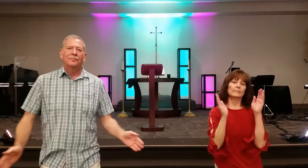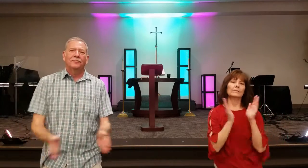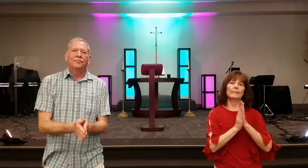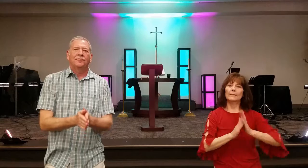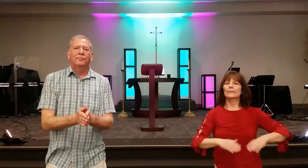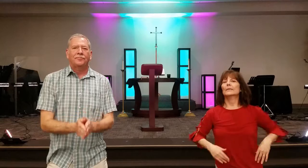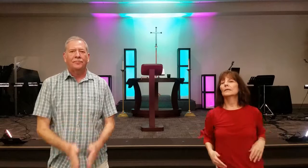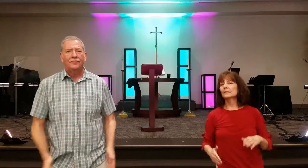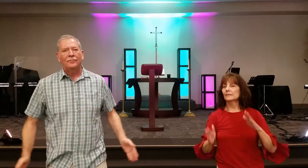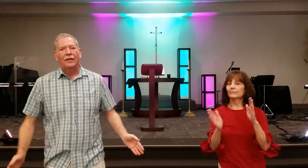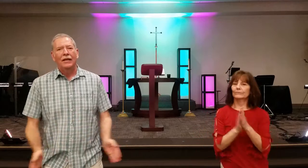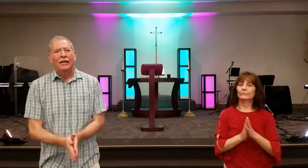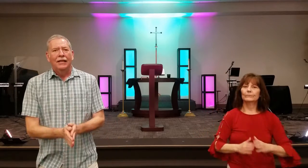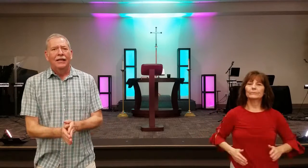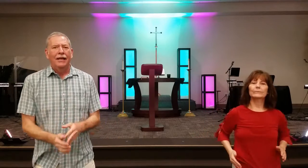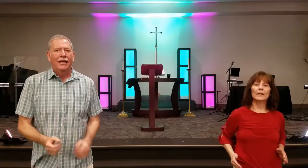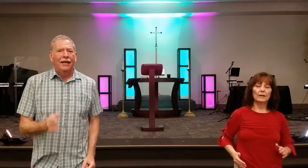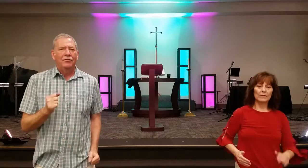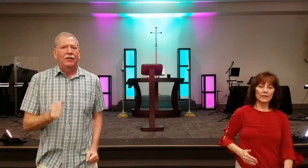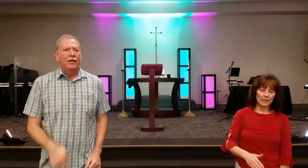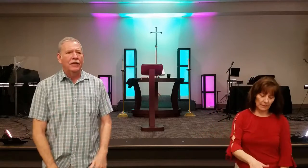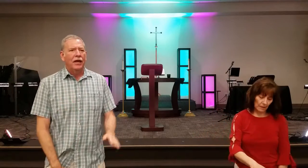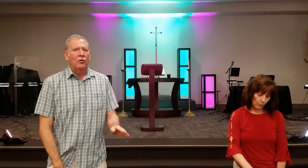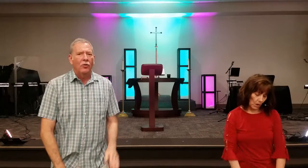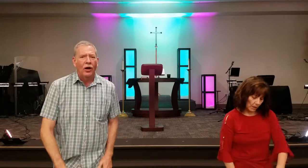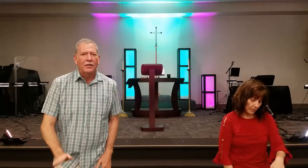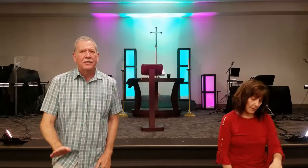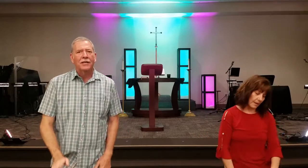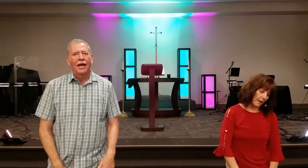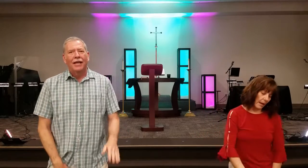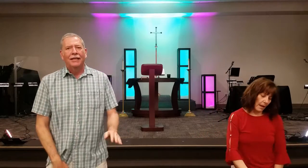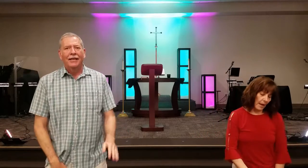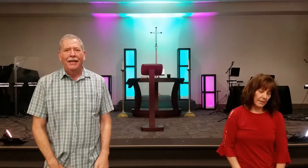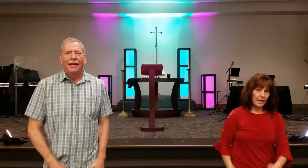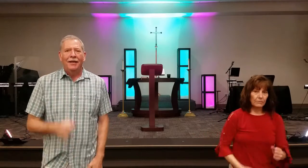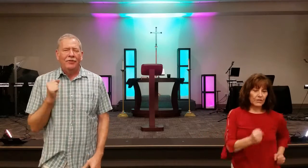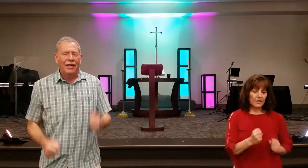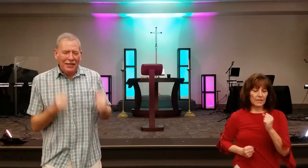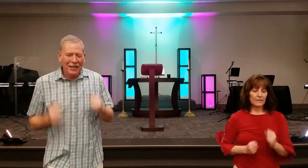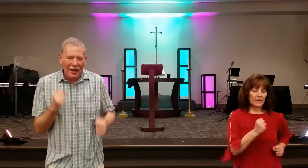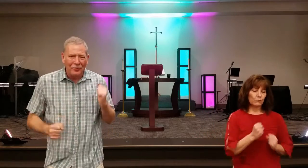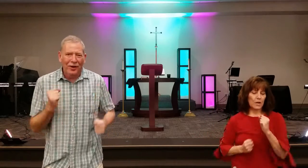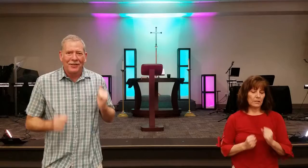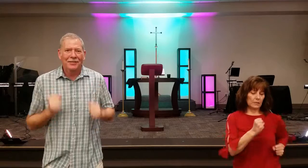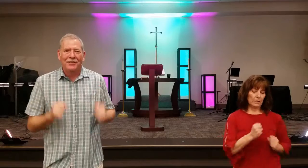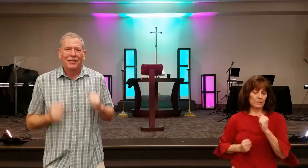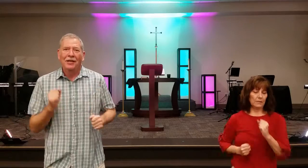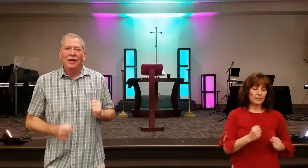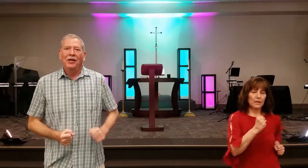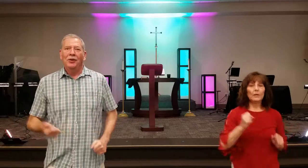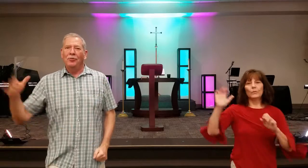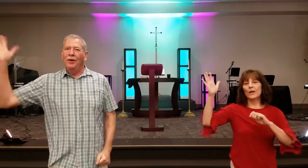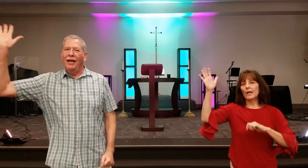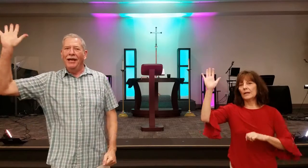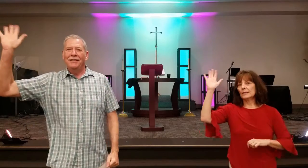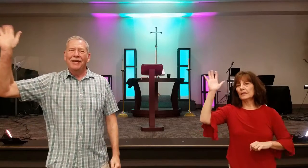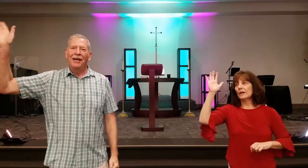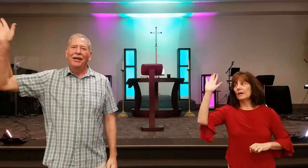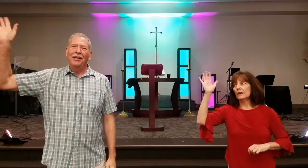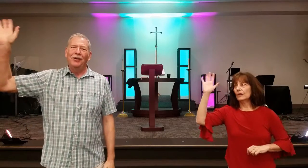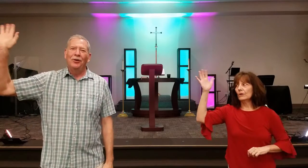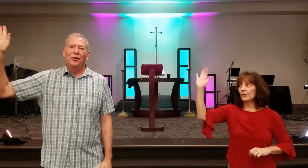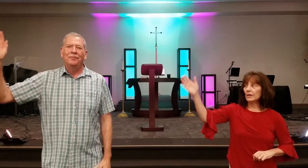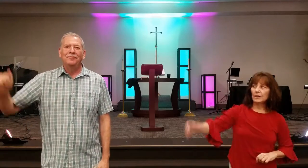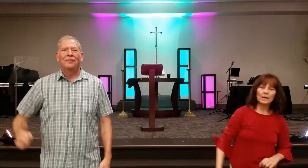Hallelujah. Let everything that walks and everything that runs, praise